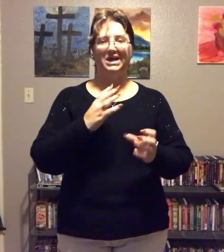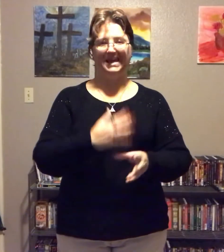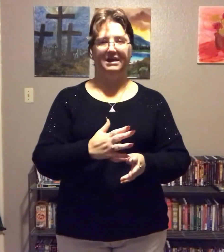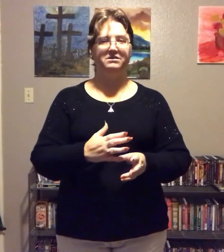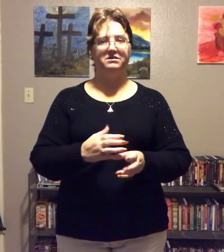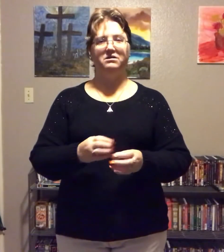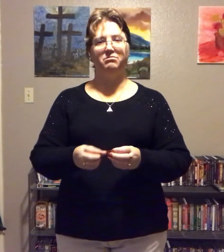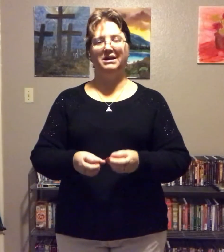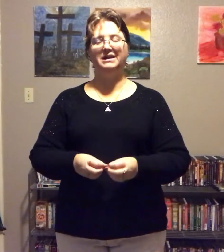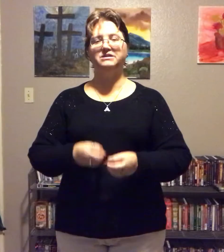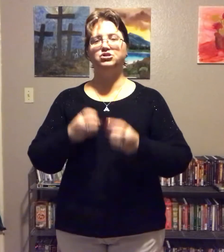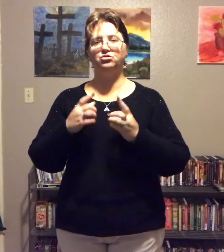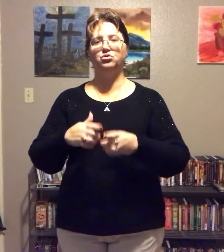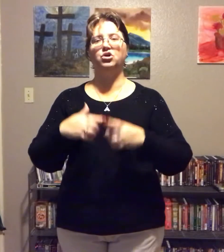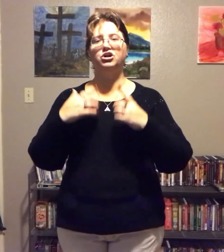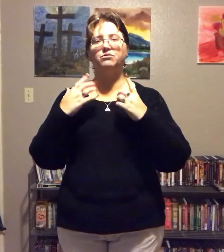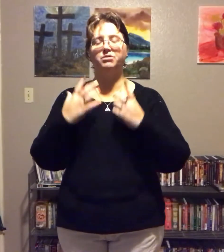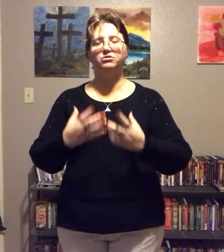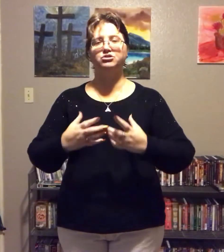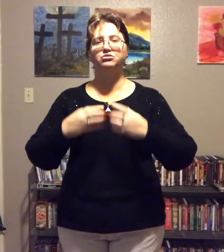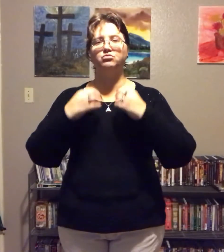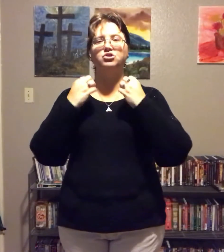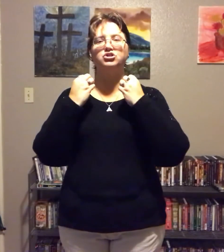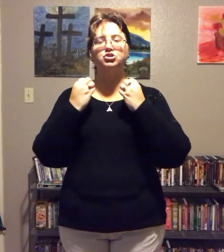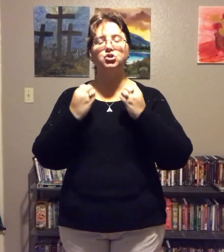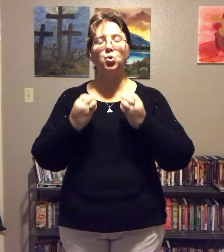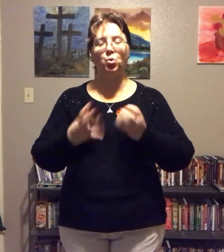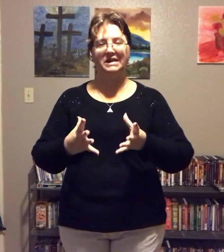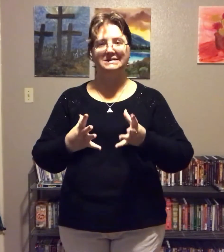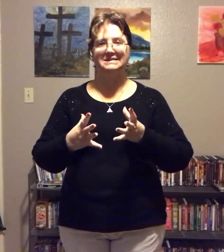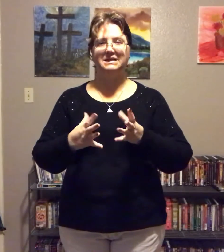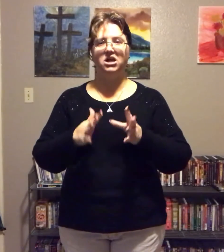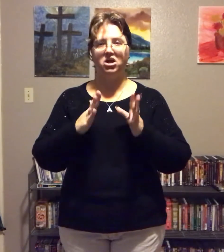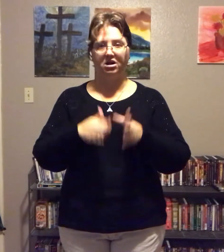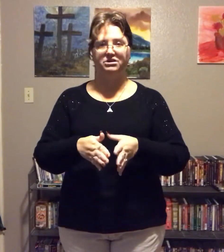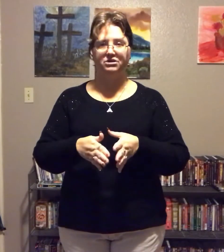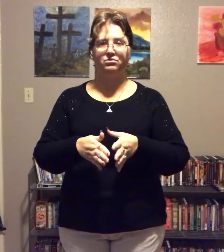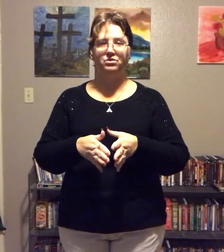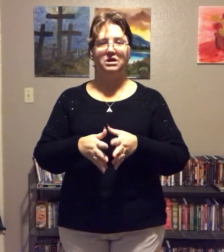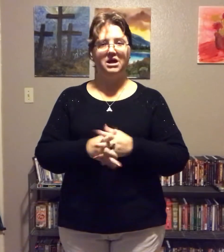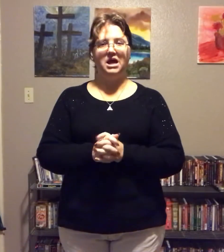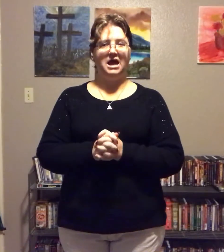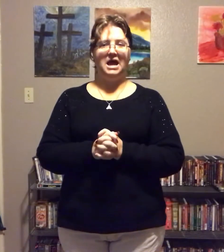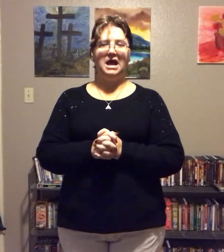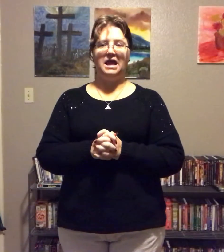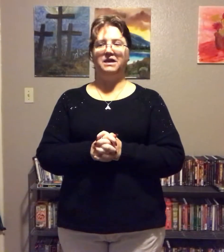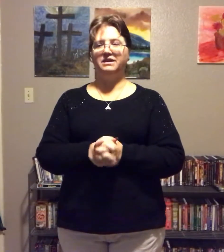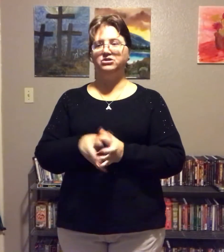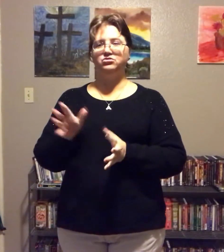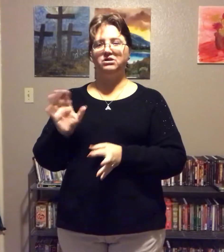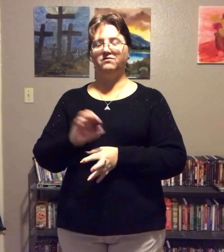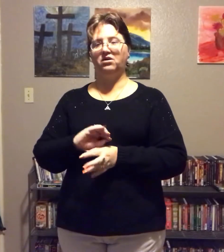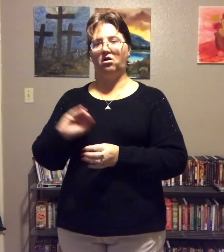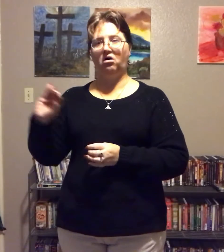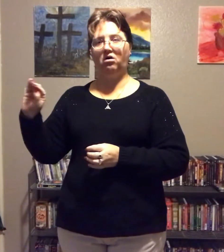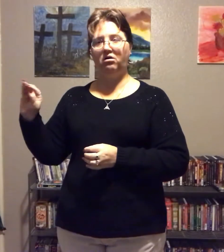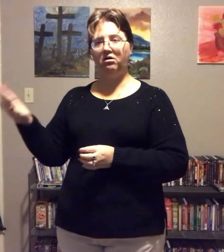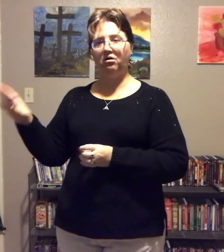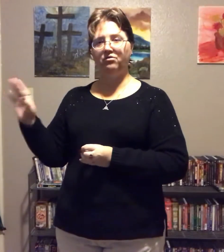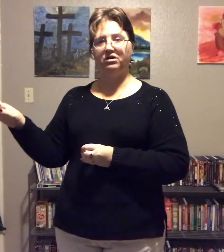can't. But it's your personal choice not to. And that you give it all over